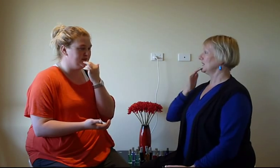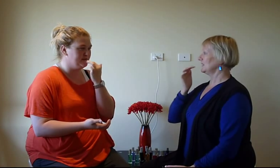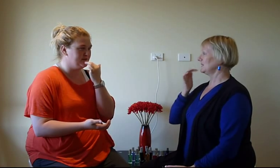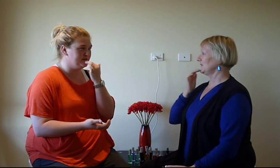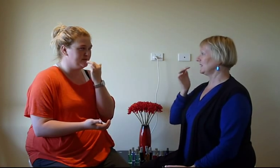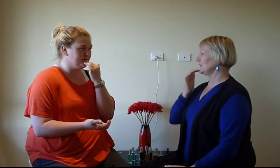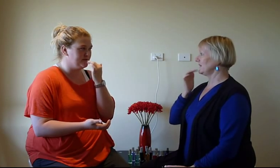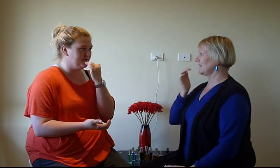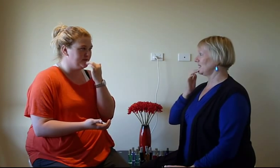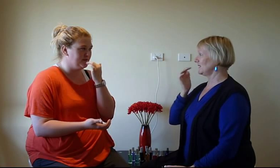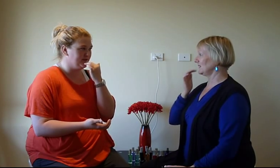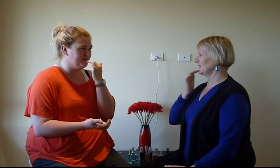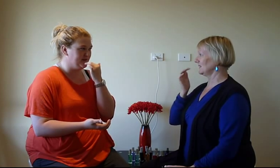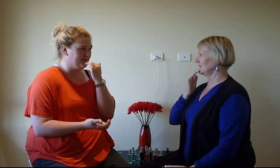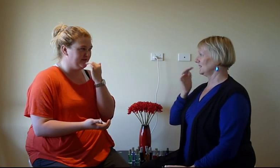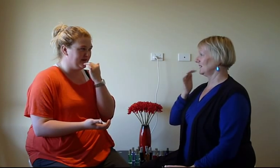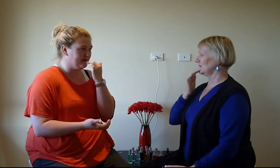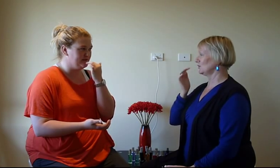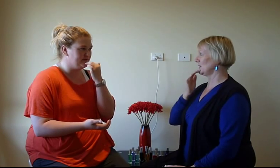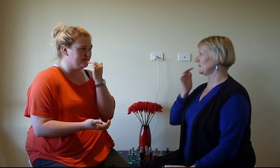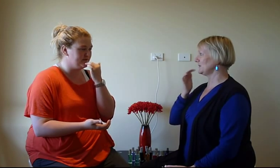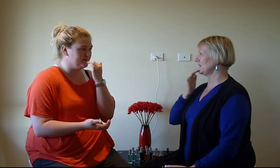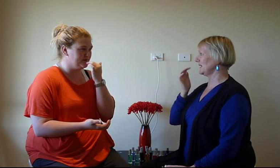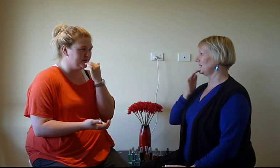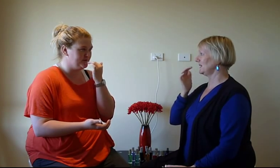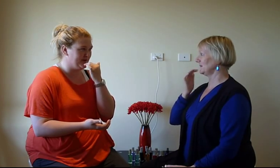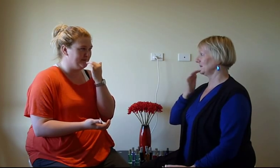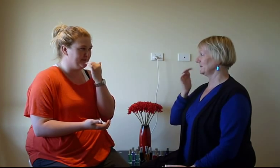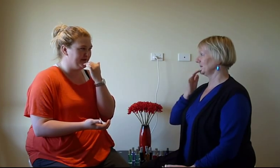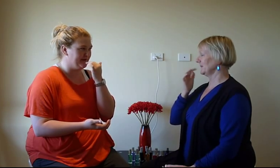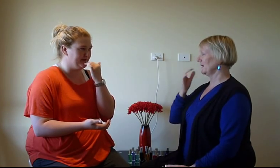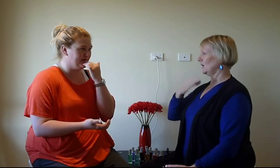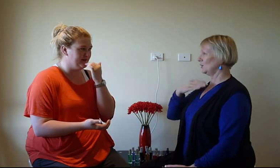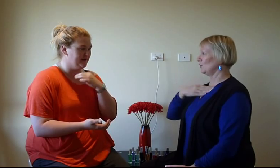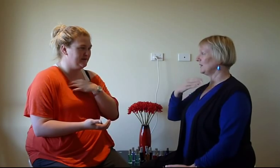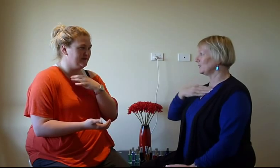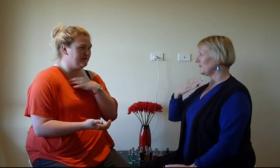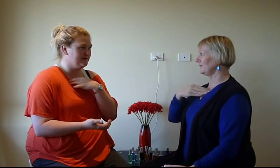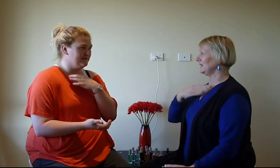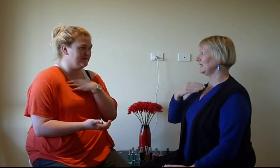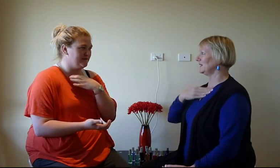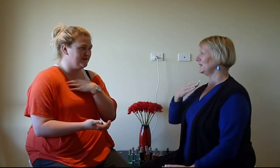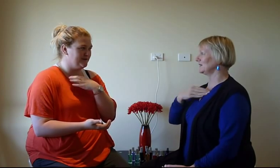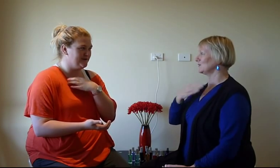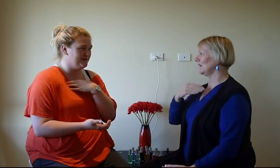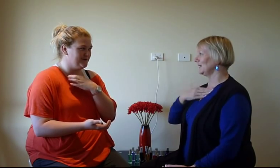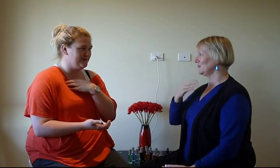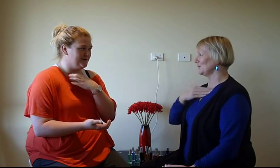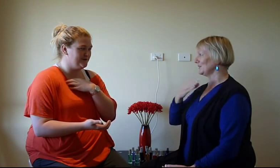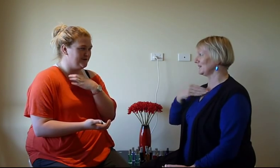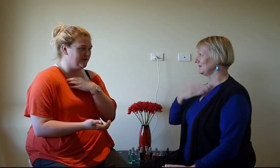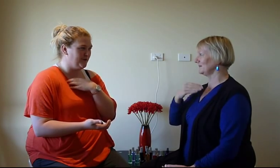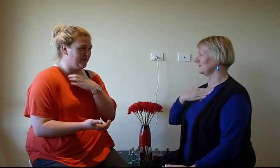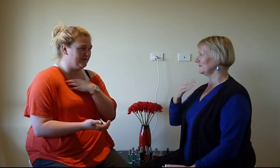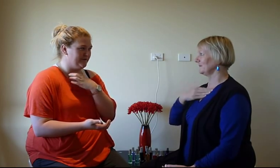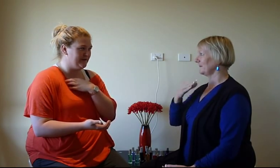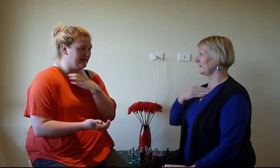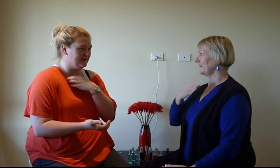This feeling of anger trapped in my hand. No wonder I'm feeling it in the swelling and bruising. No wonder I'm feeling it in the